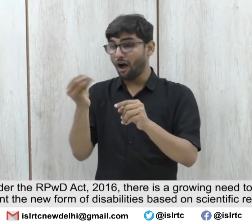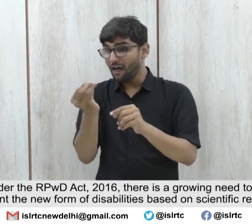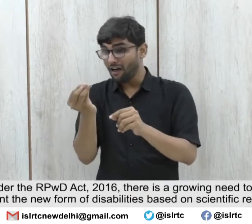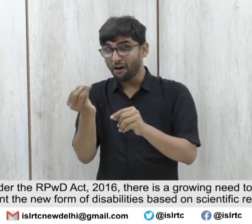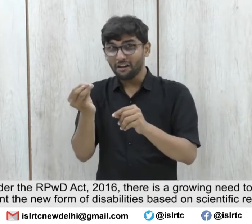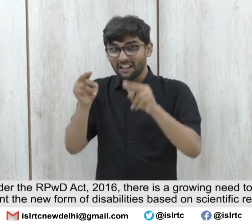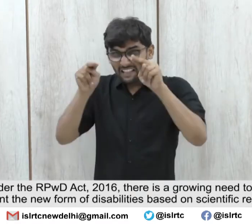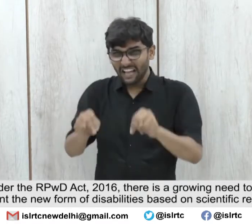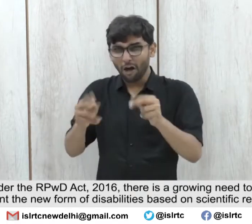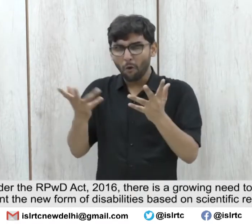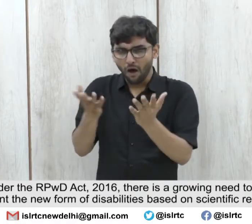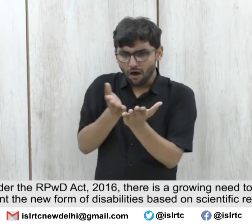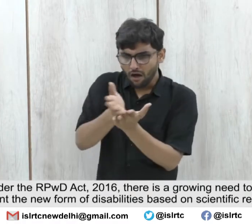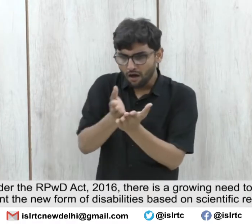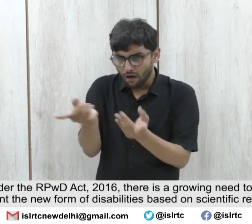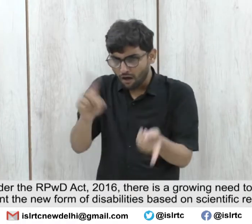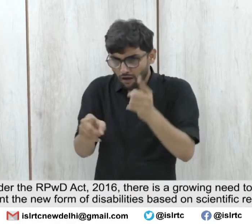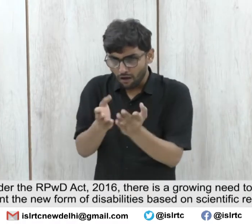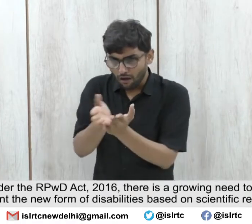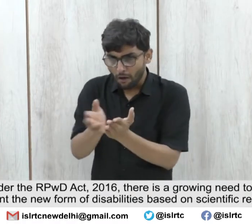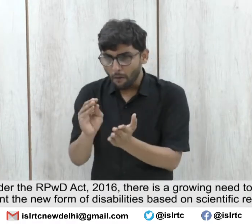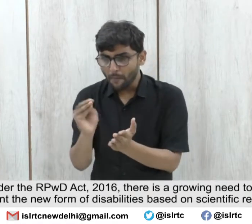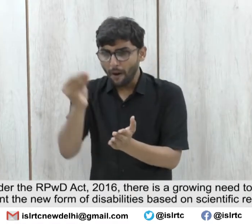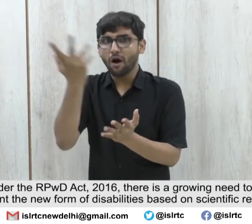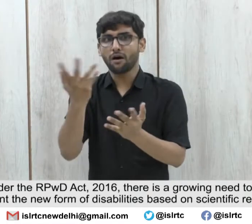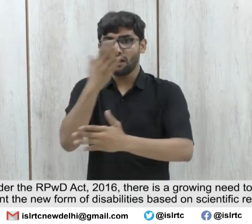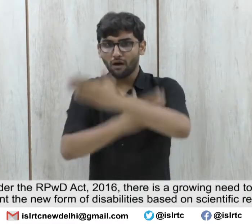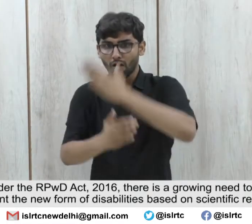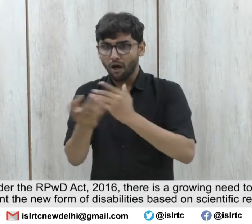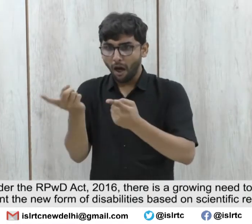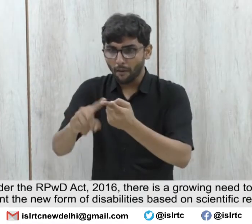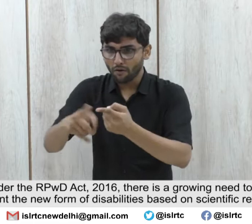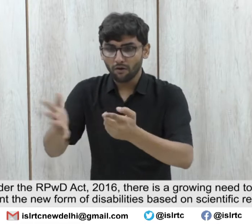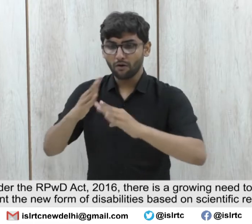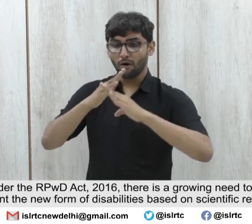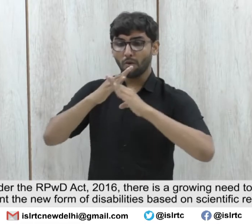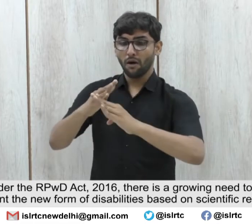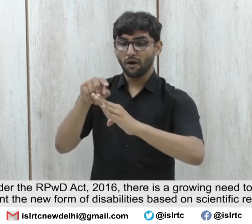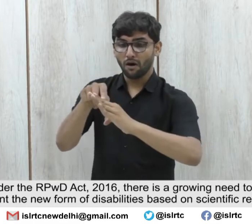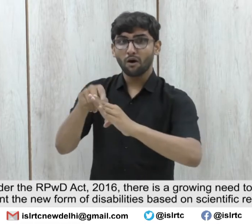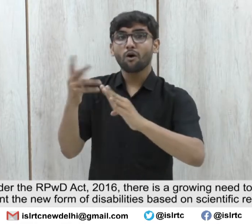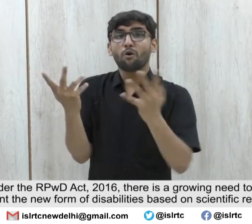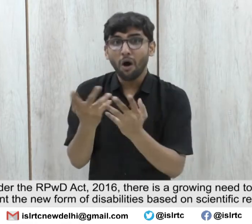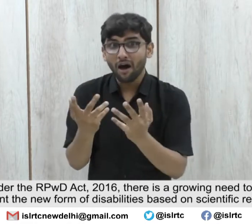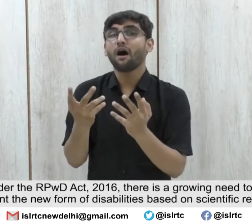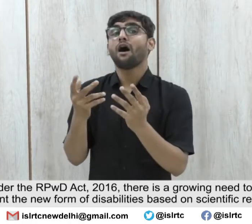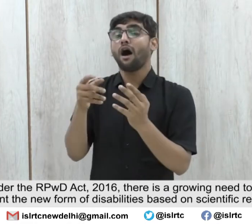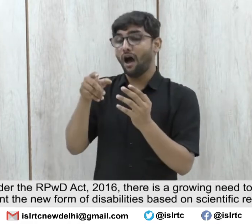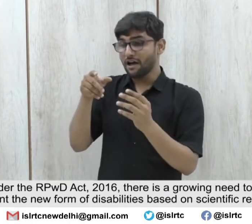there is a growing need to develop strategy to prevent the